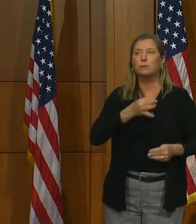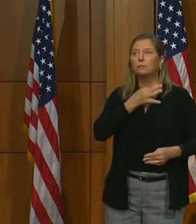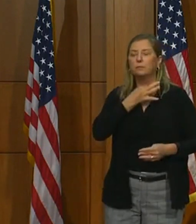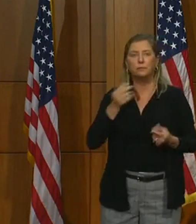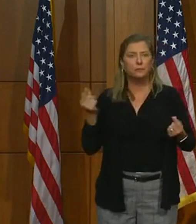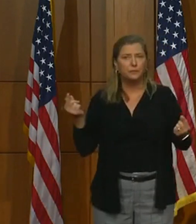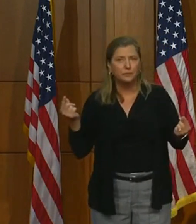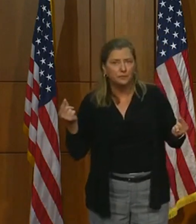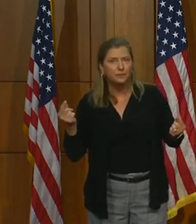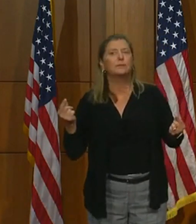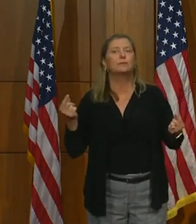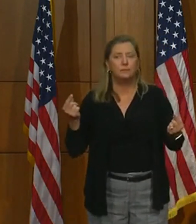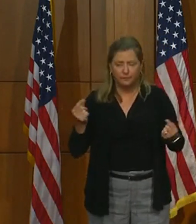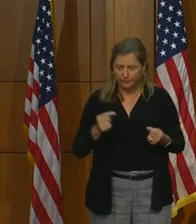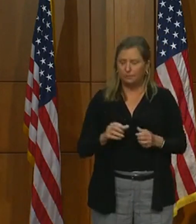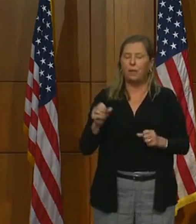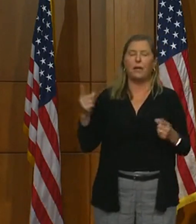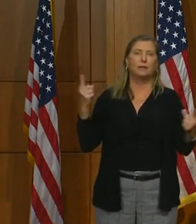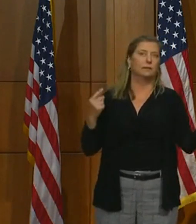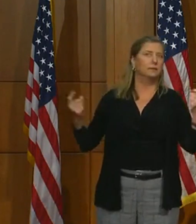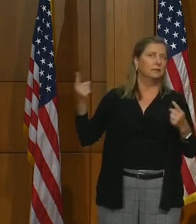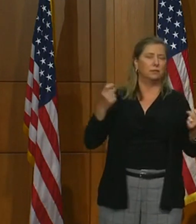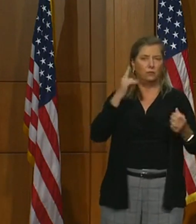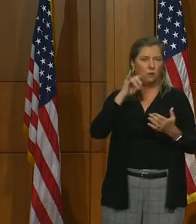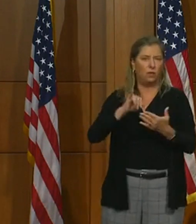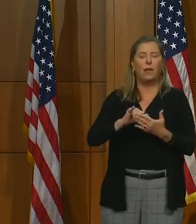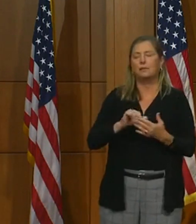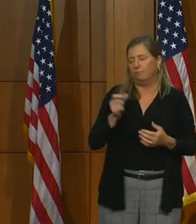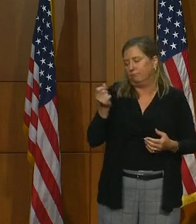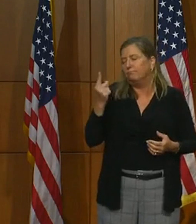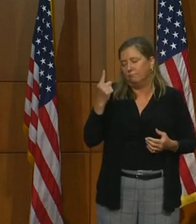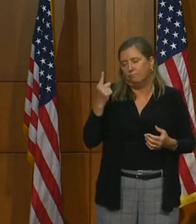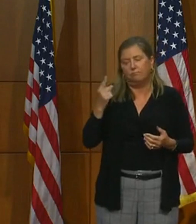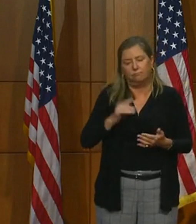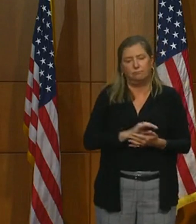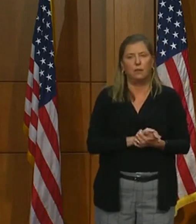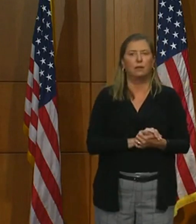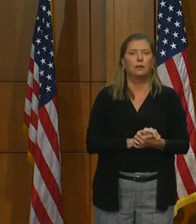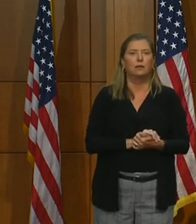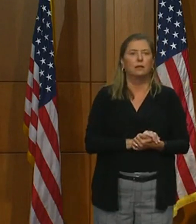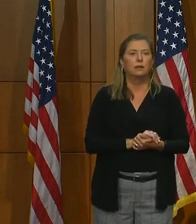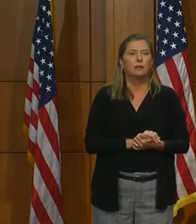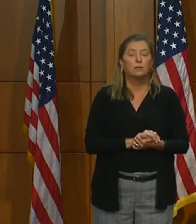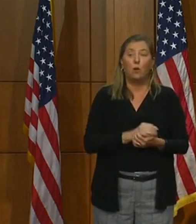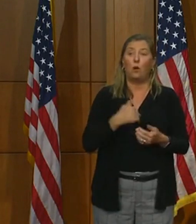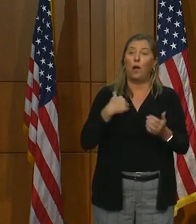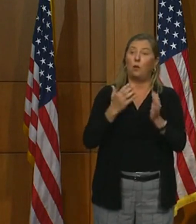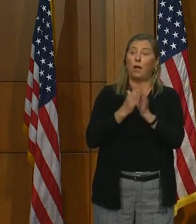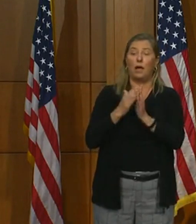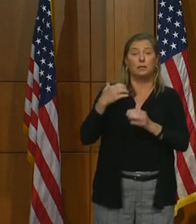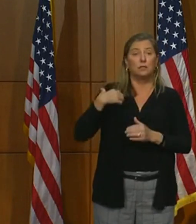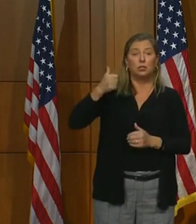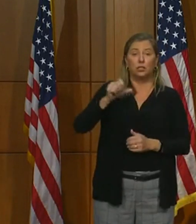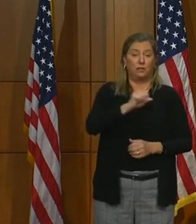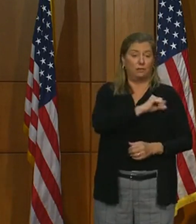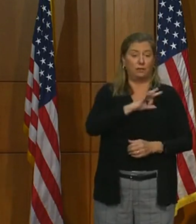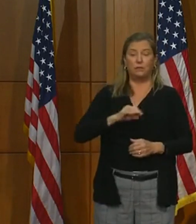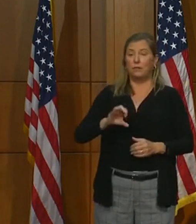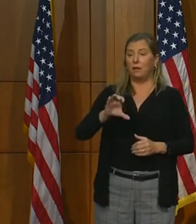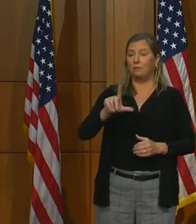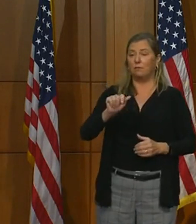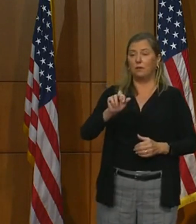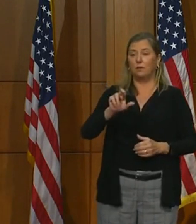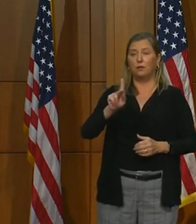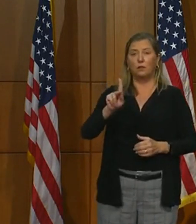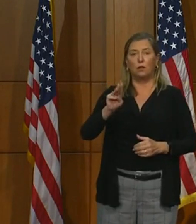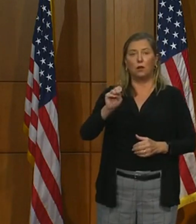We're hearing a lot of questions, and I appreciate that. So I want to ask our Chief of Staff, Clark Mercer, to come up and